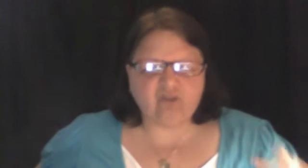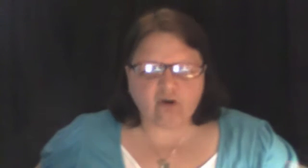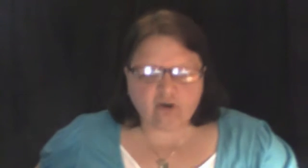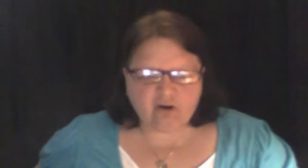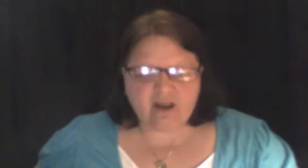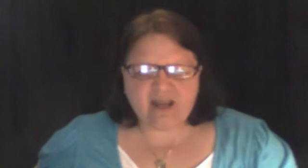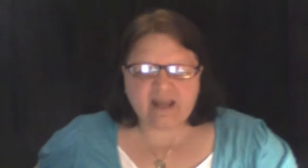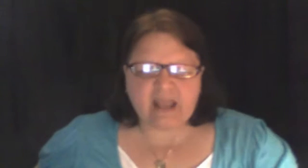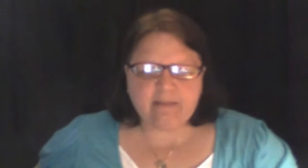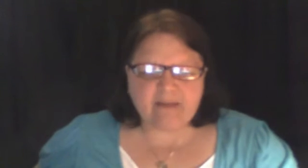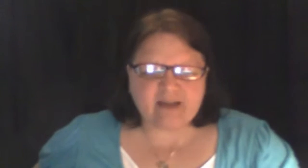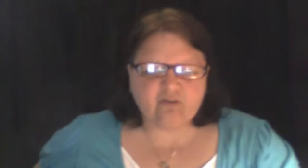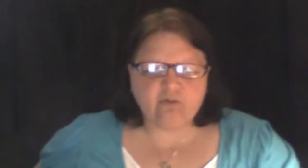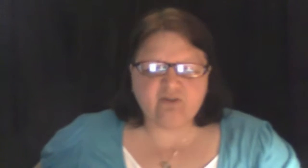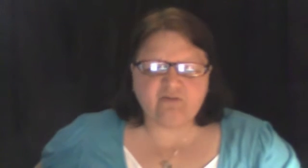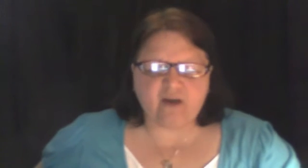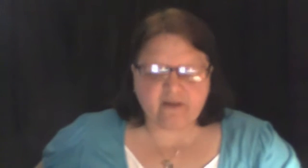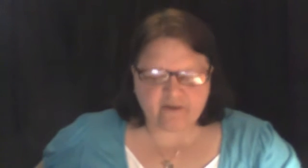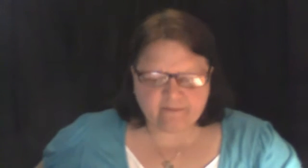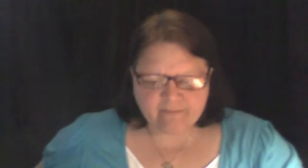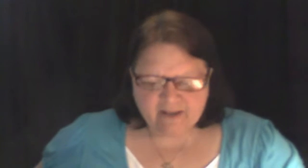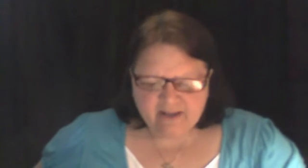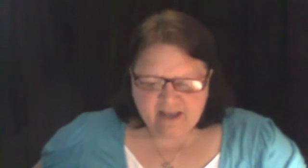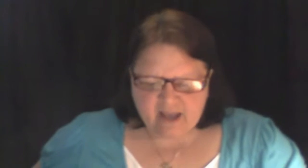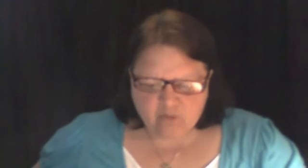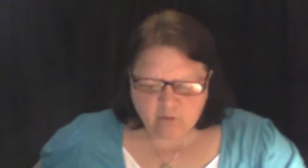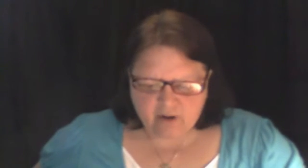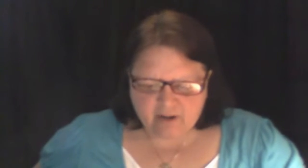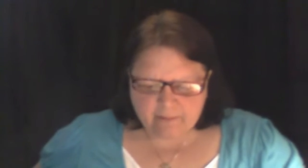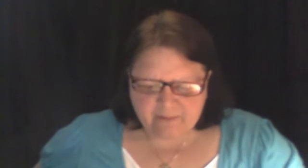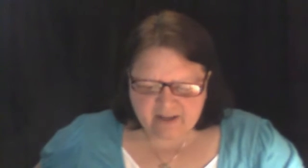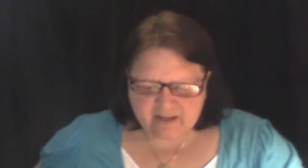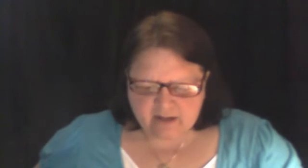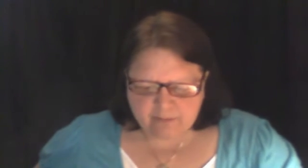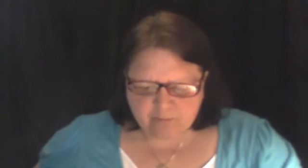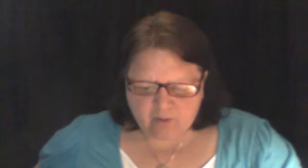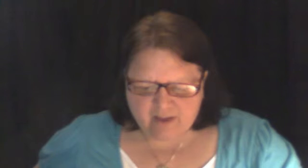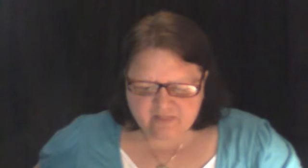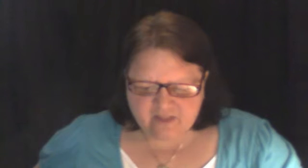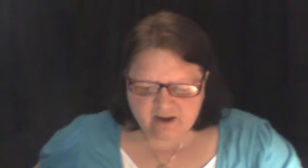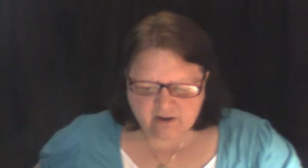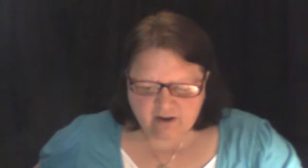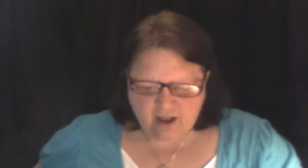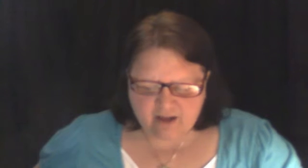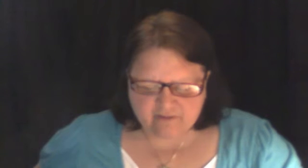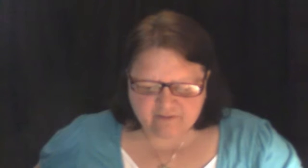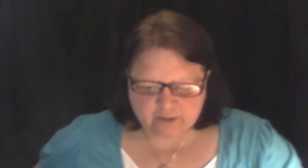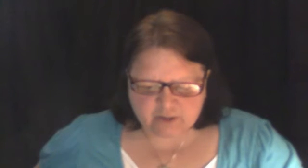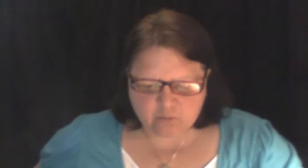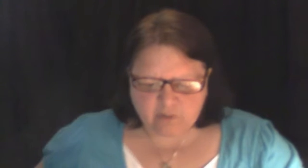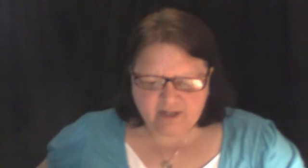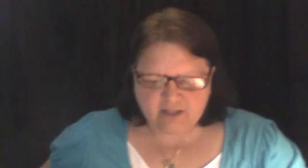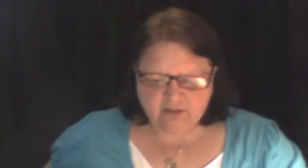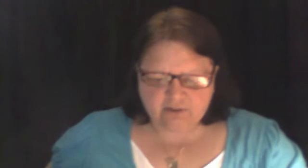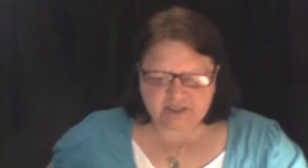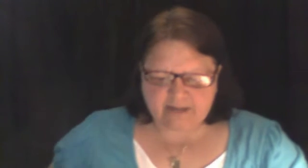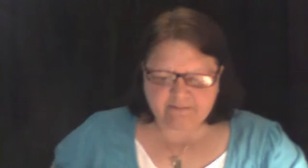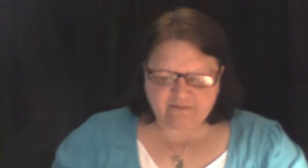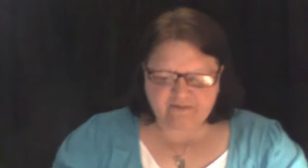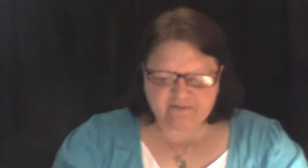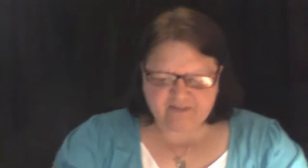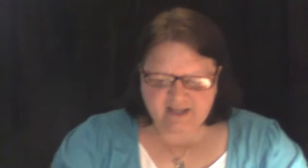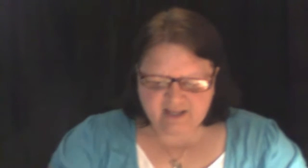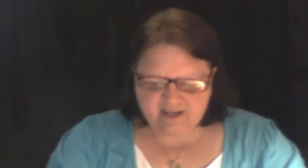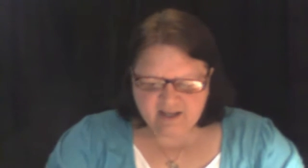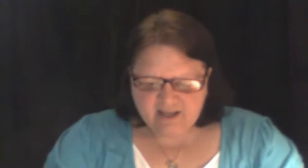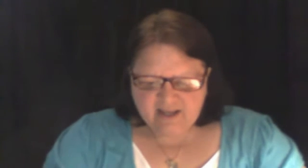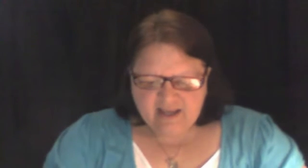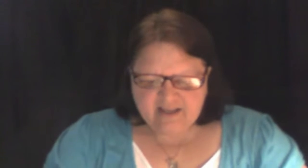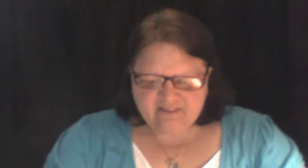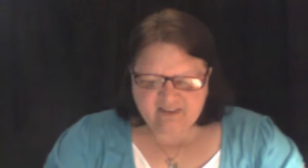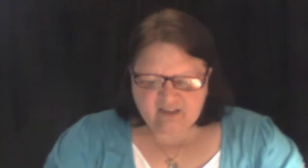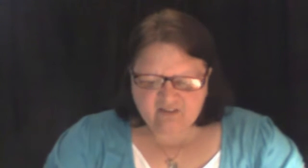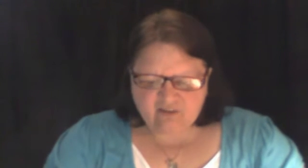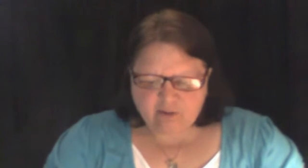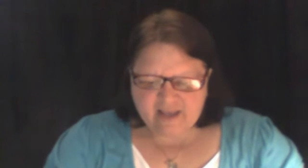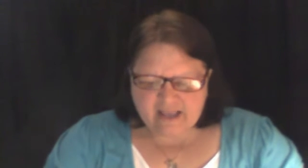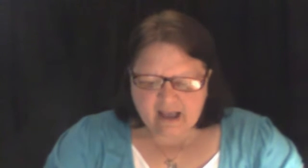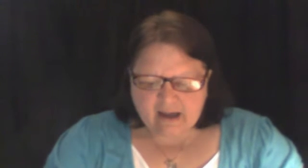turned and came back to his father. And we're going to pick it up right there out of verse 20, Luke chapter 15. It says, So he got